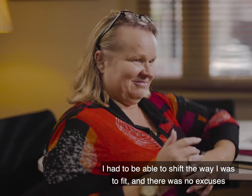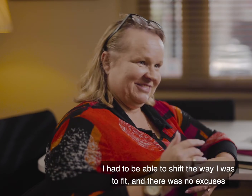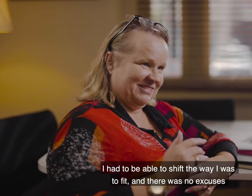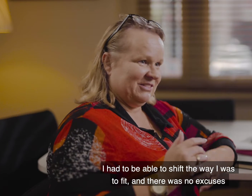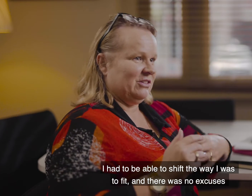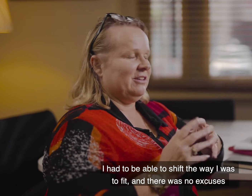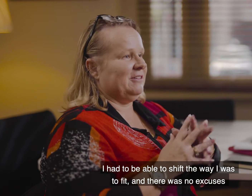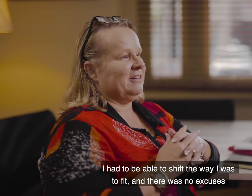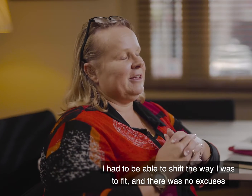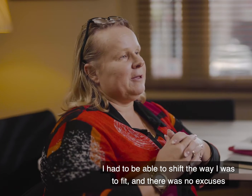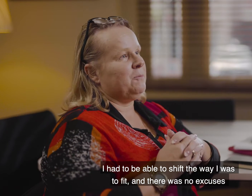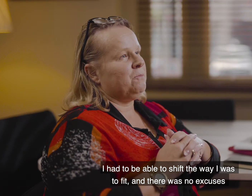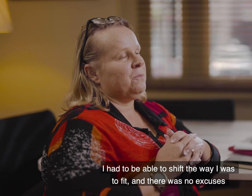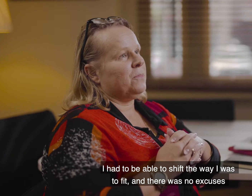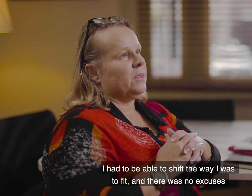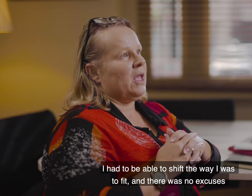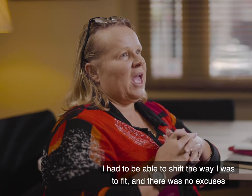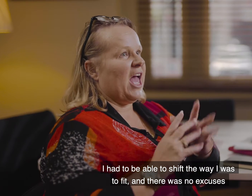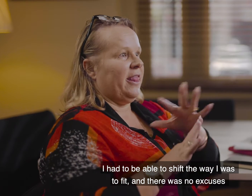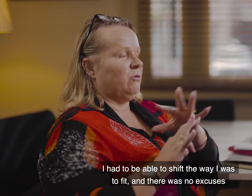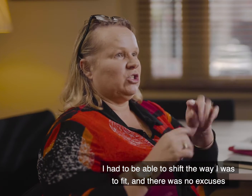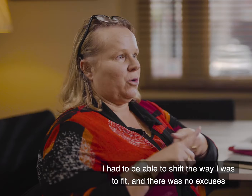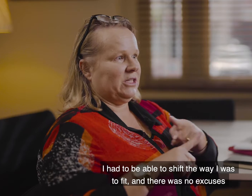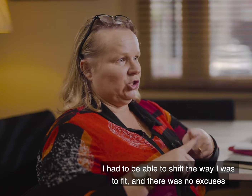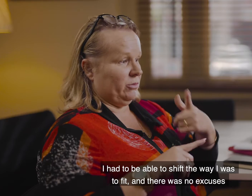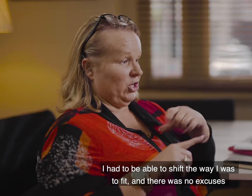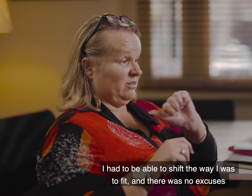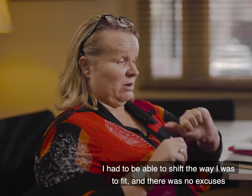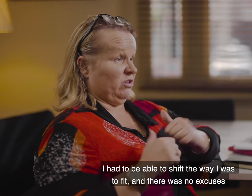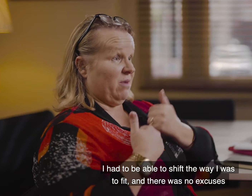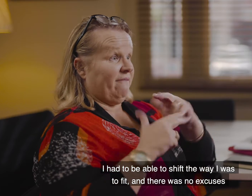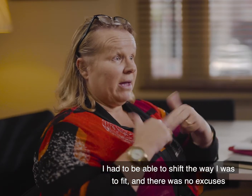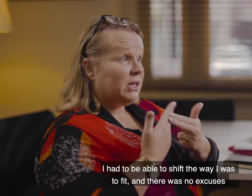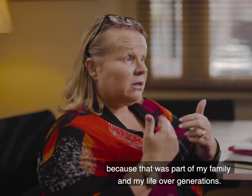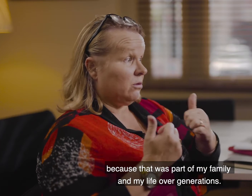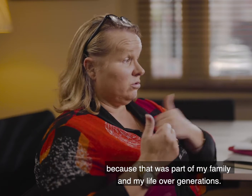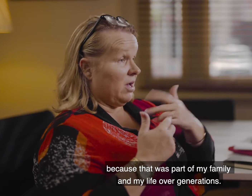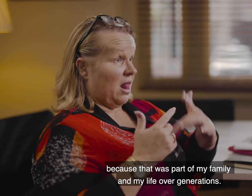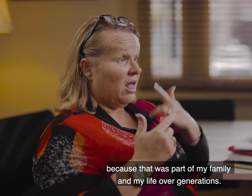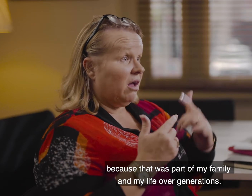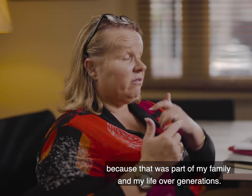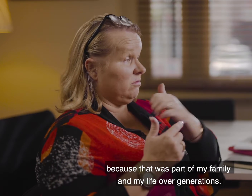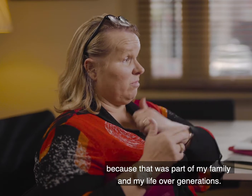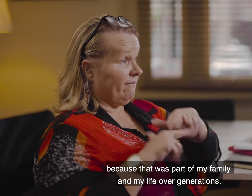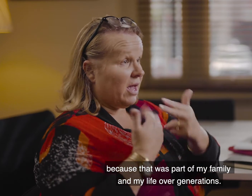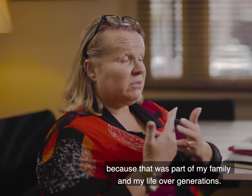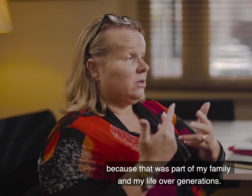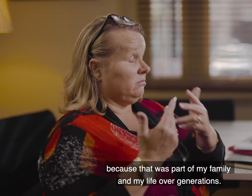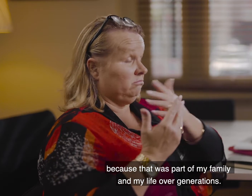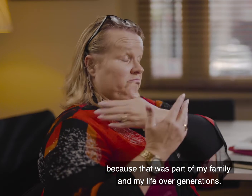able to shift the way I was. To fit. And there was no excuses because that was part of my family